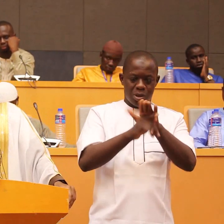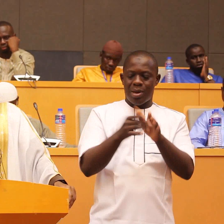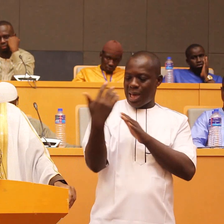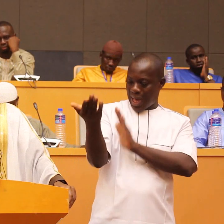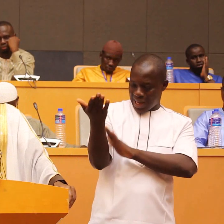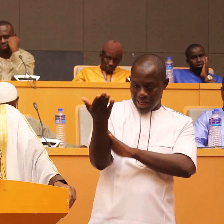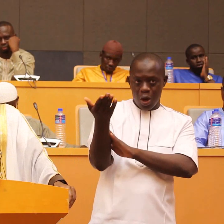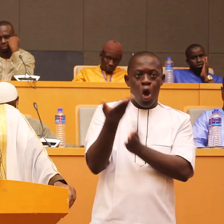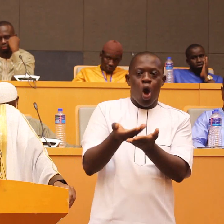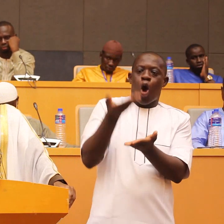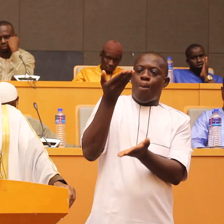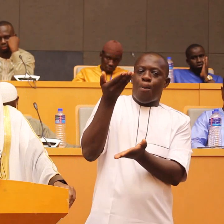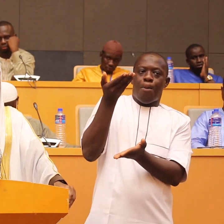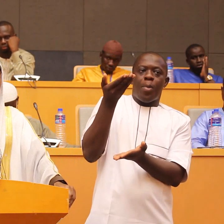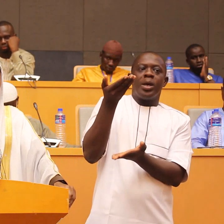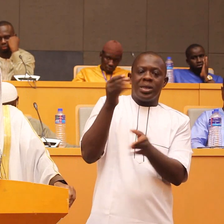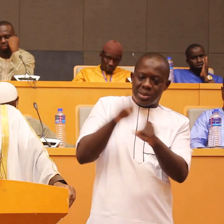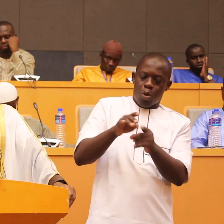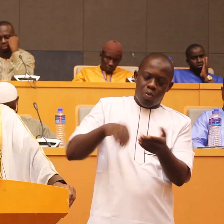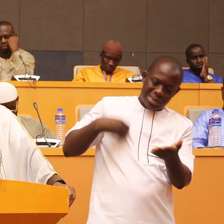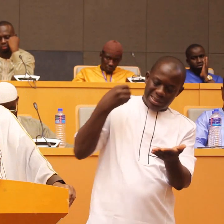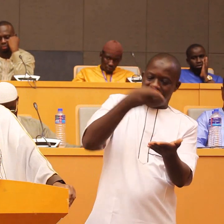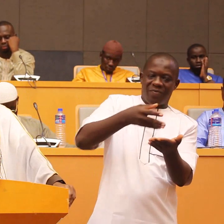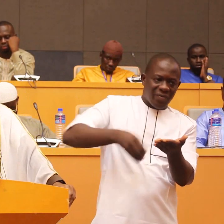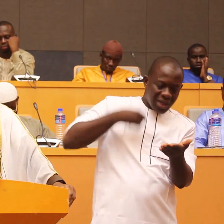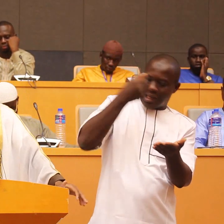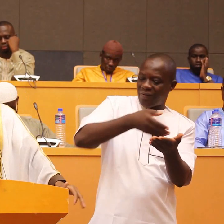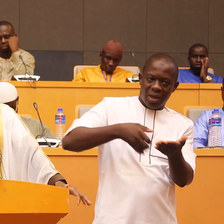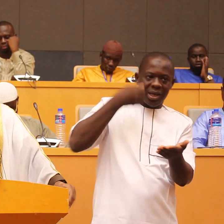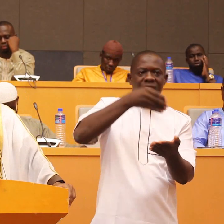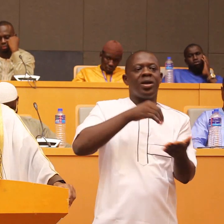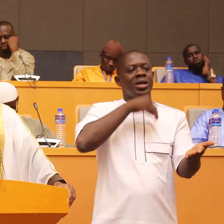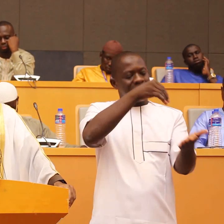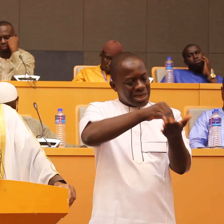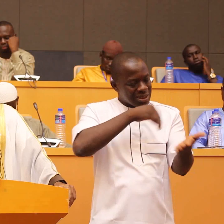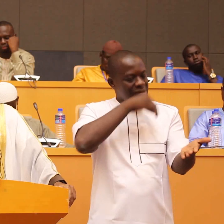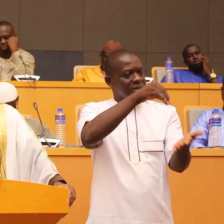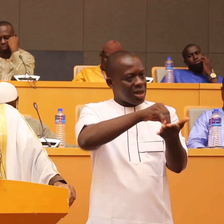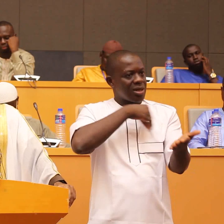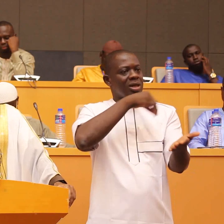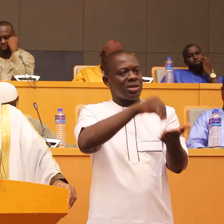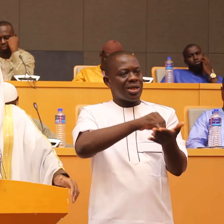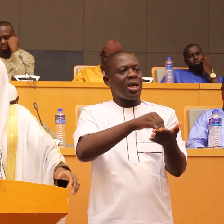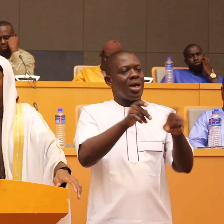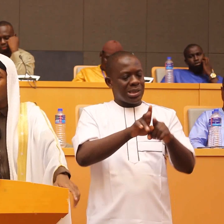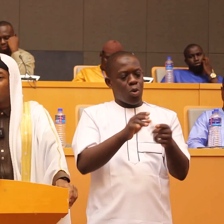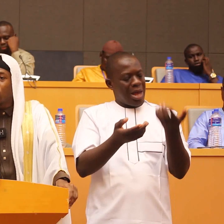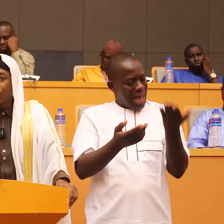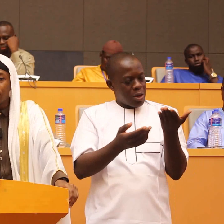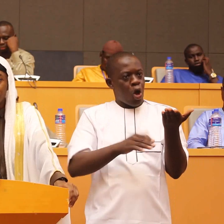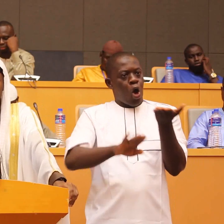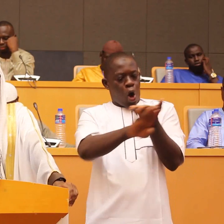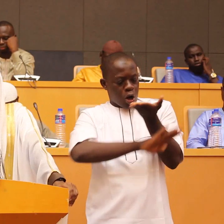the upper hand is the hand which is always giving charity and the lower hand is the one which is always asking